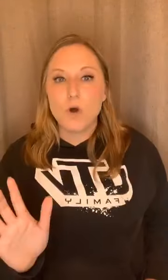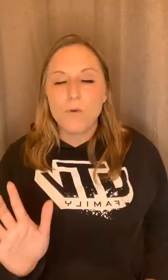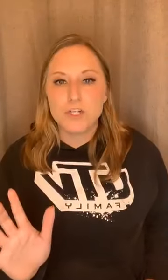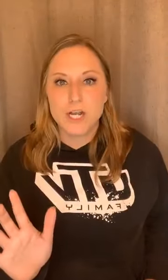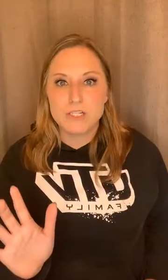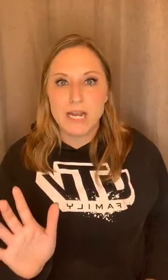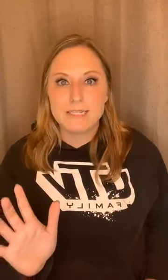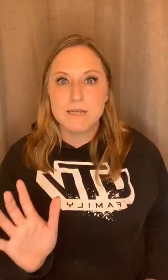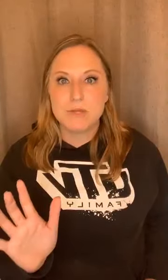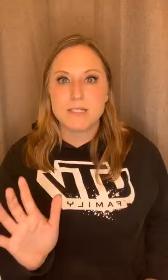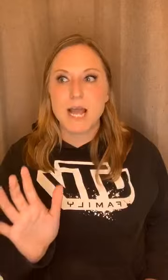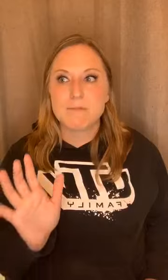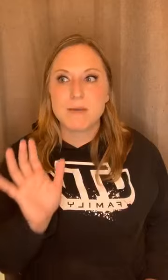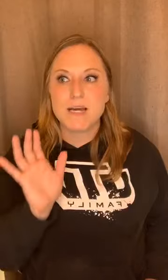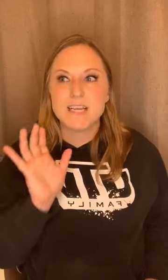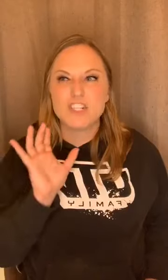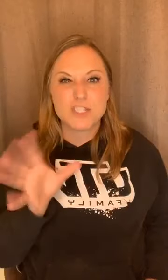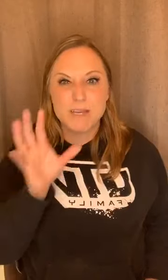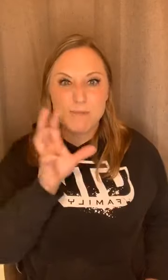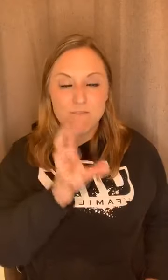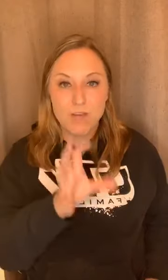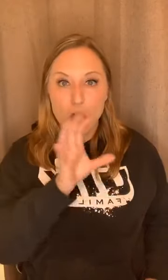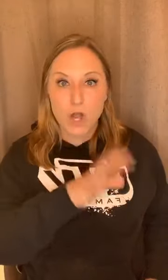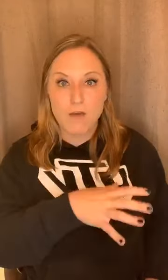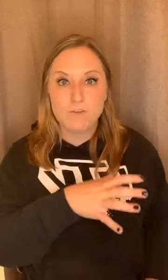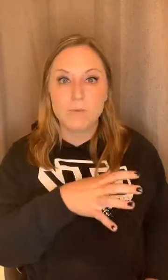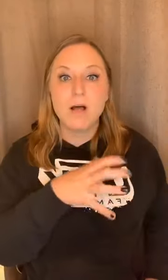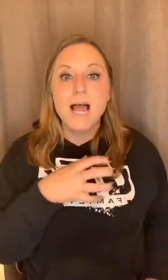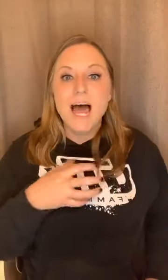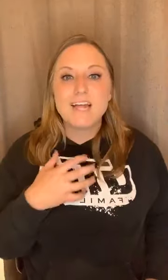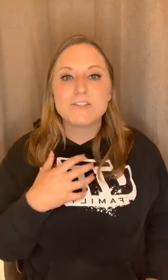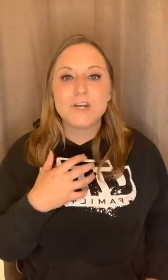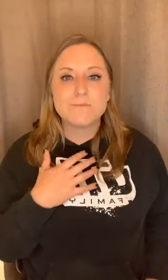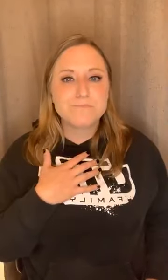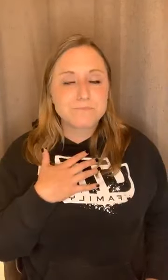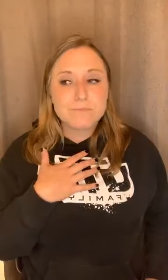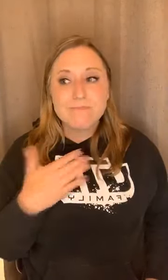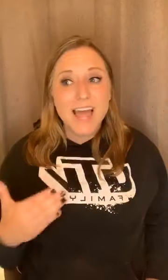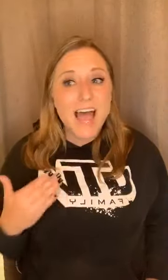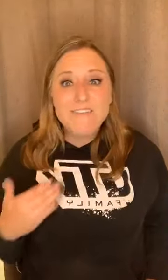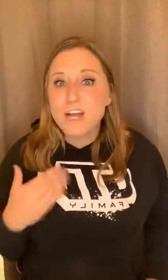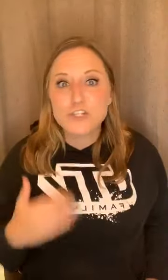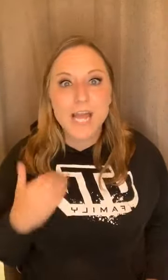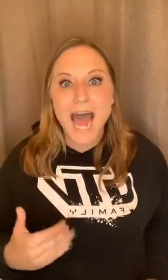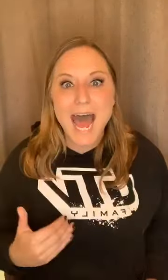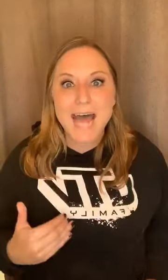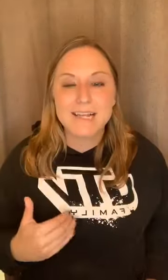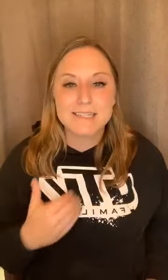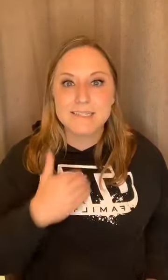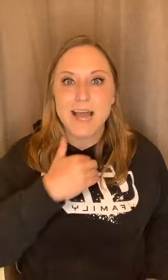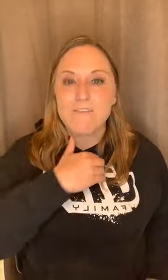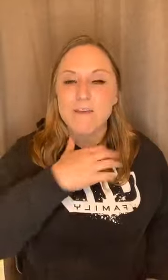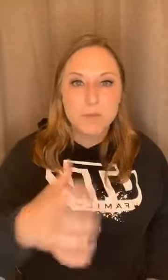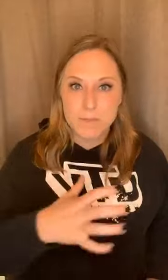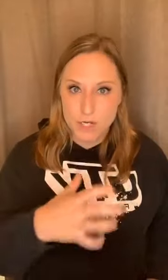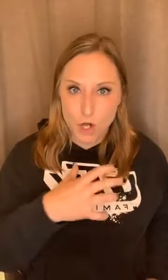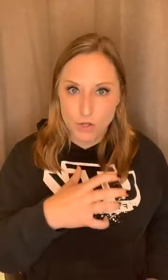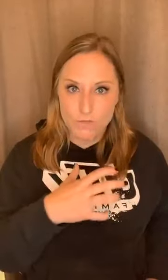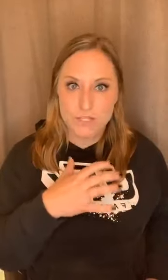to change 18 million times because that just makes me feel uncomfortable. And so I've actually had, since I've implemented all of this